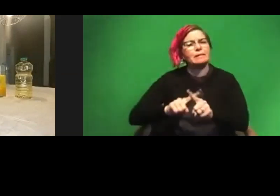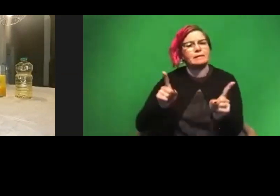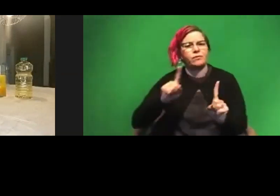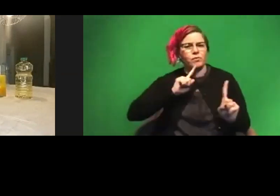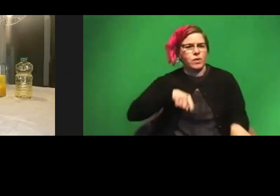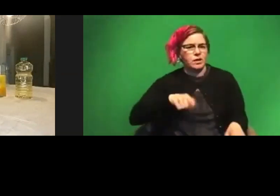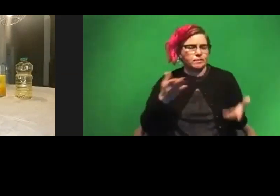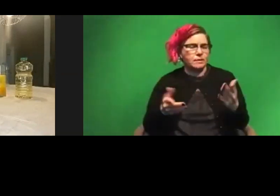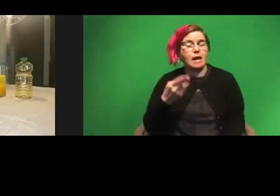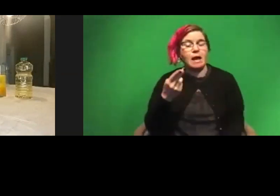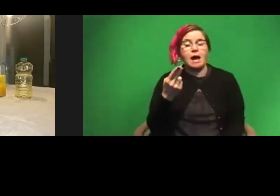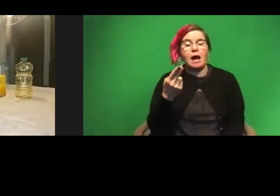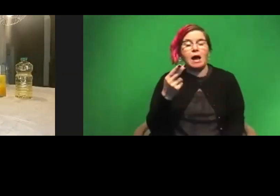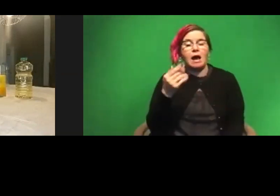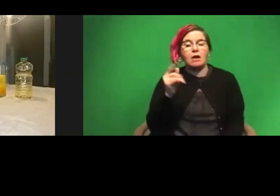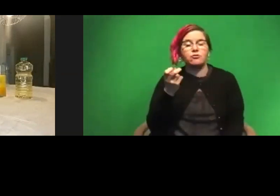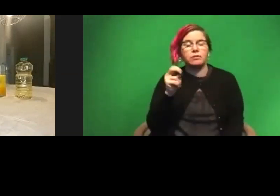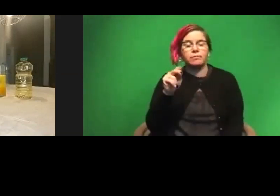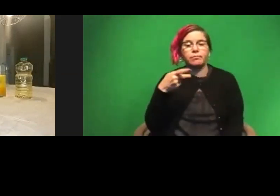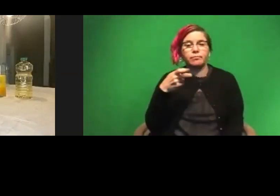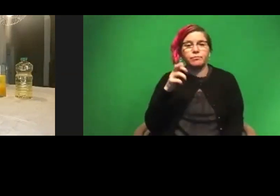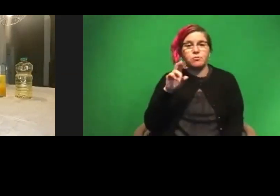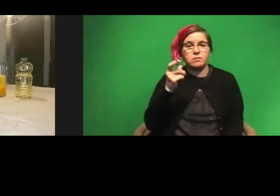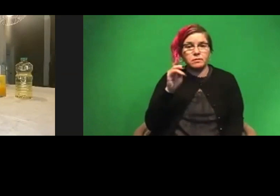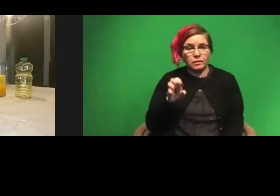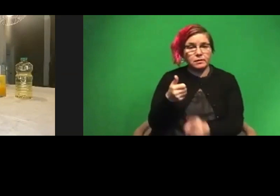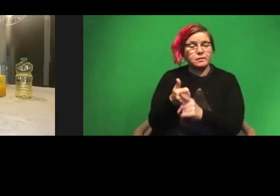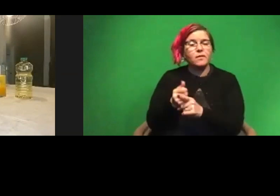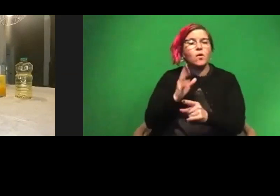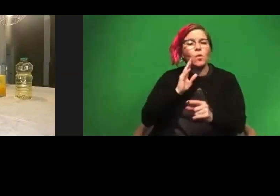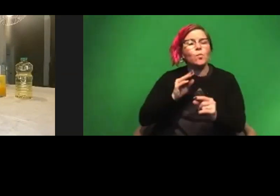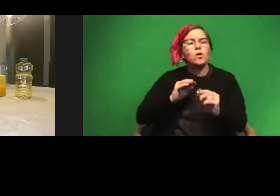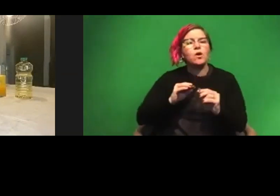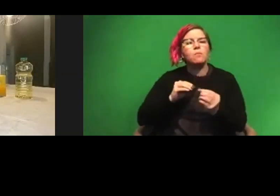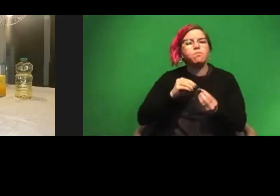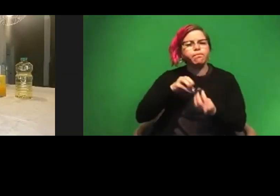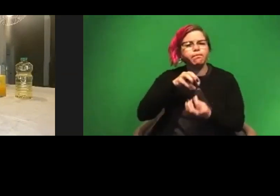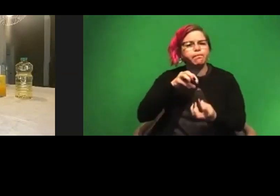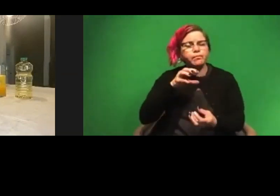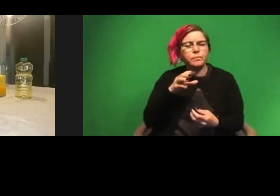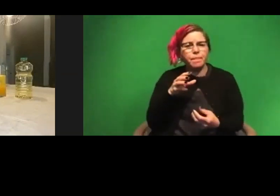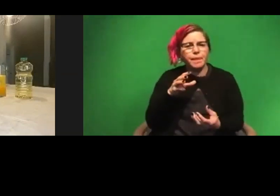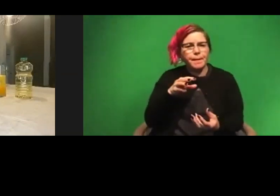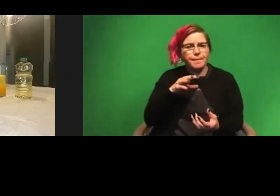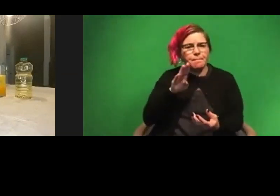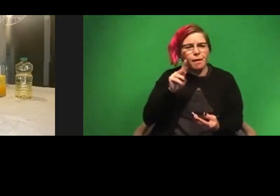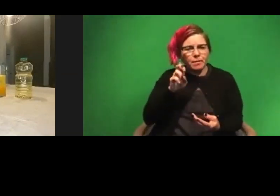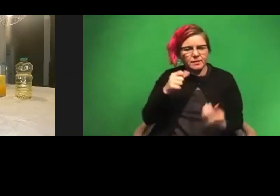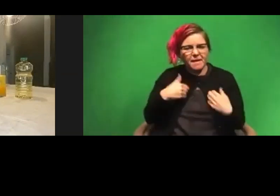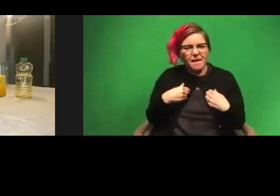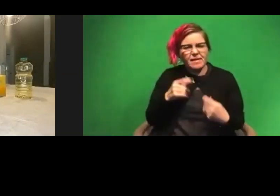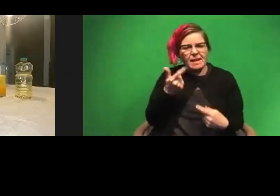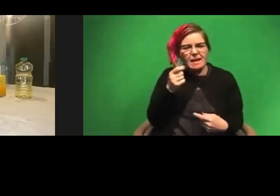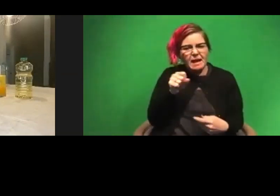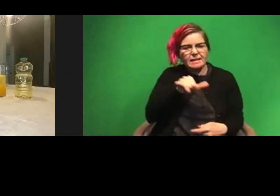hydrogen peroxide, it, it gives off the same type of reaction as far as releasing the bubbles and that gas like form,